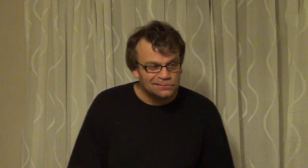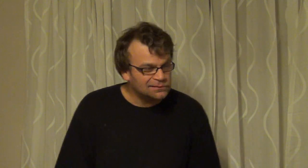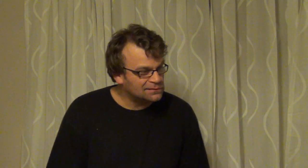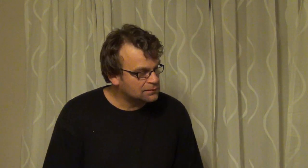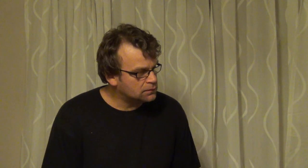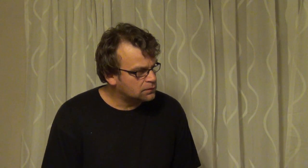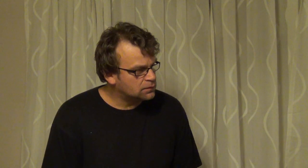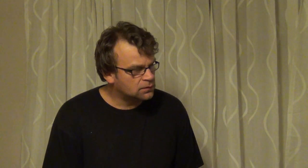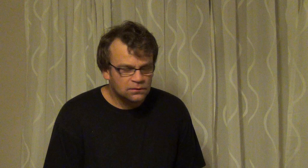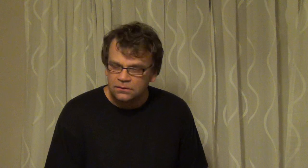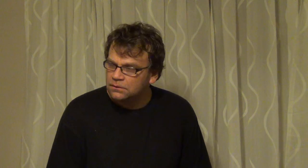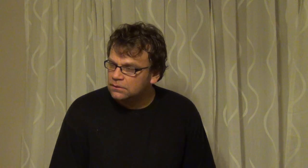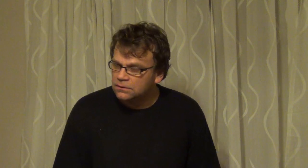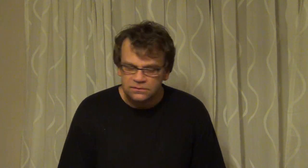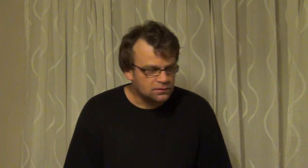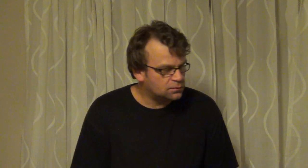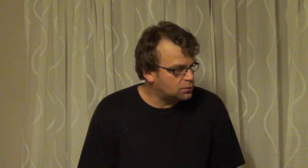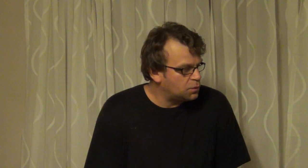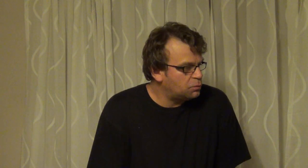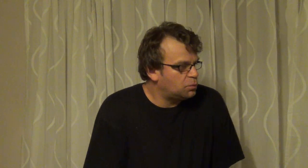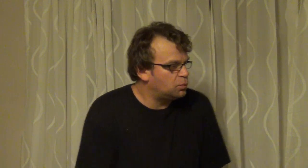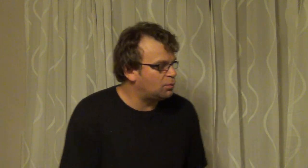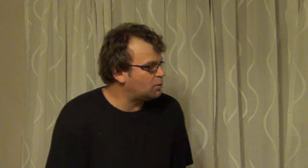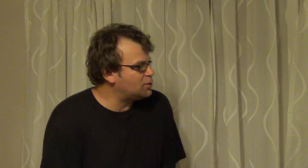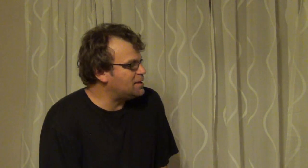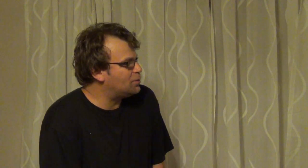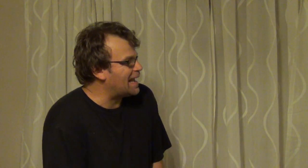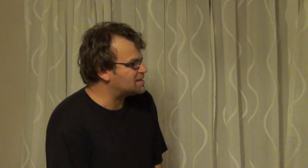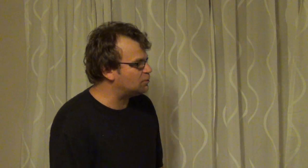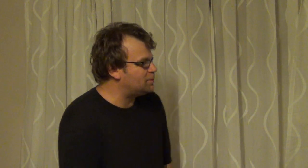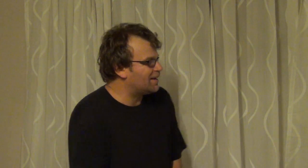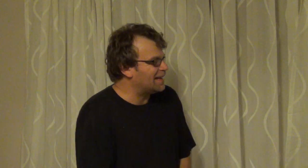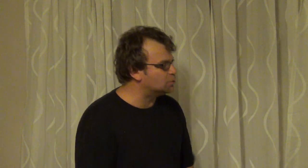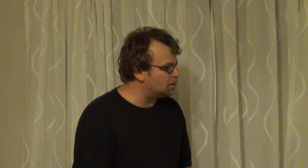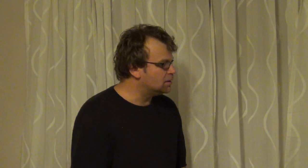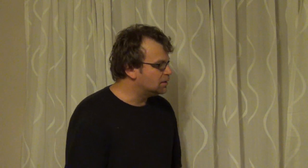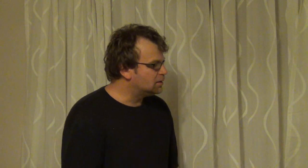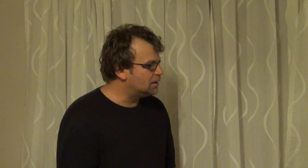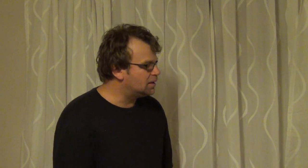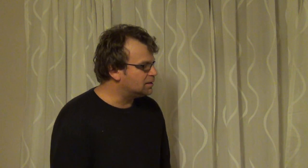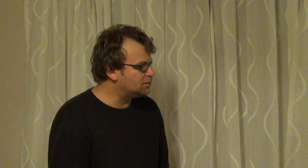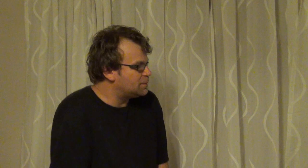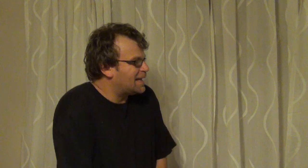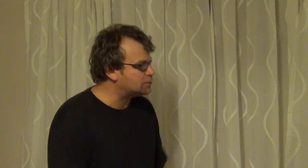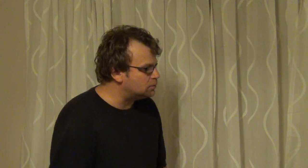so what do you mean you guess and what do you mean a cartoon what do you mean cartoon